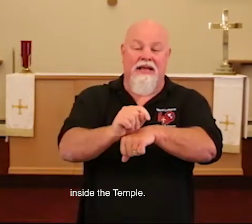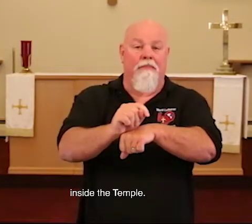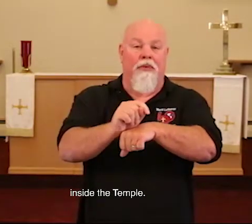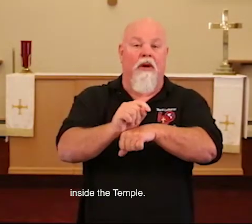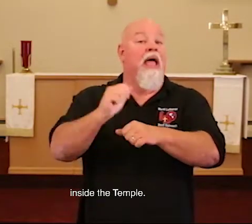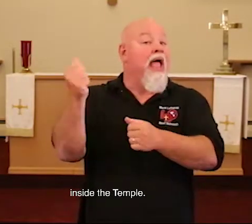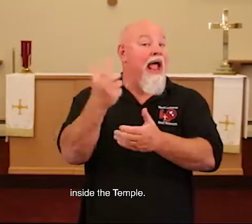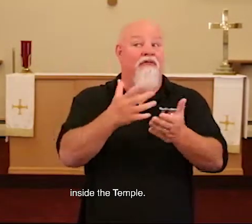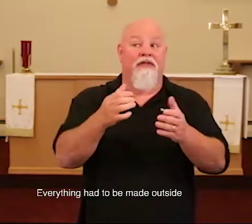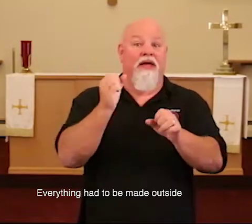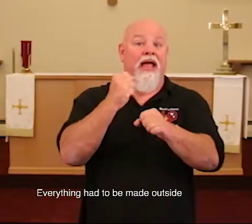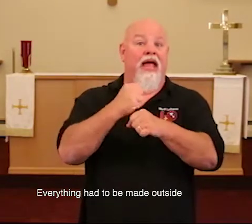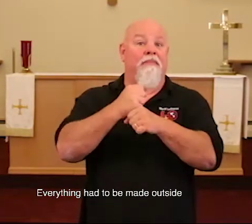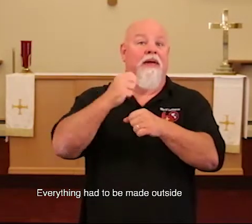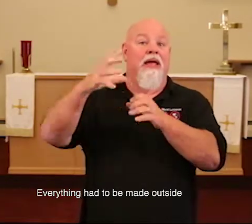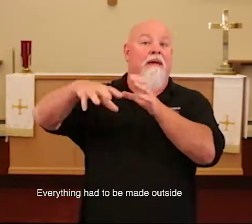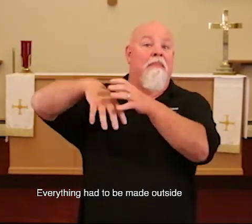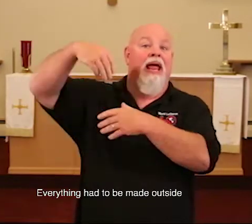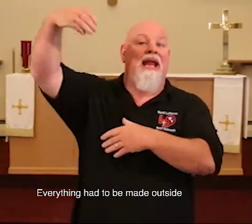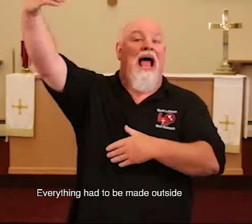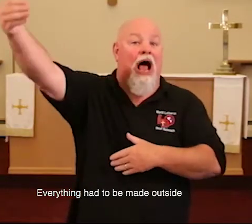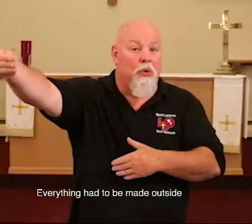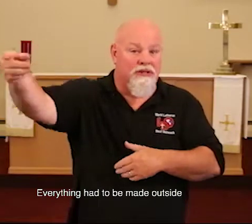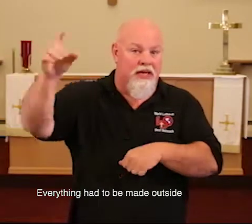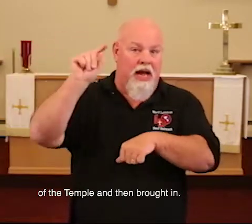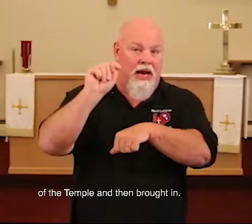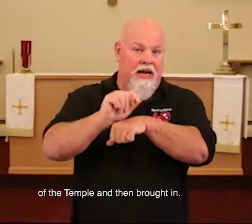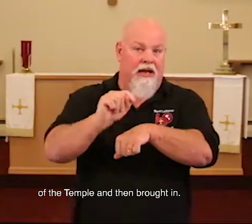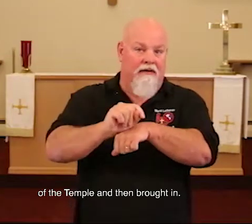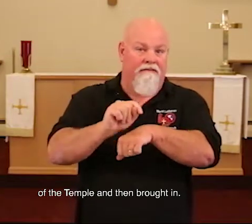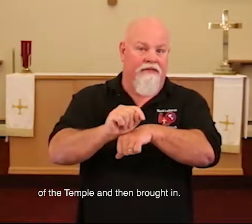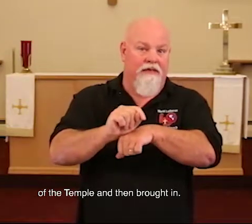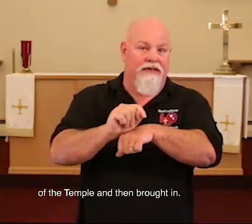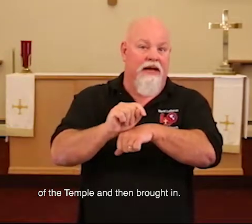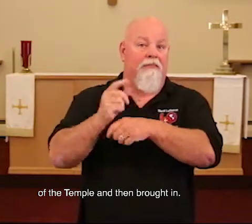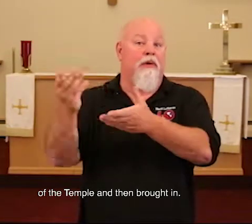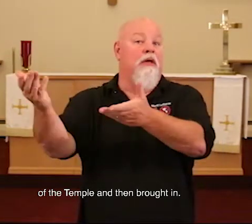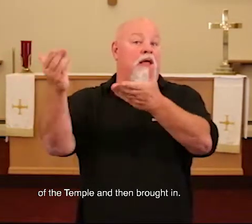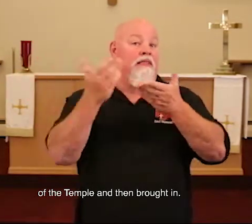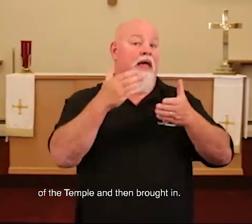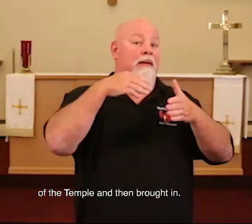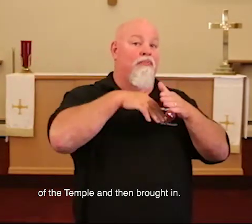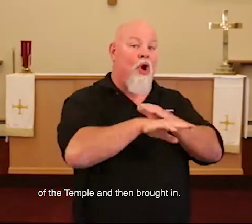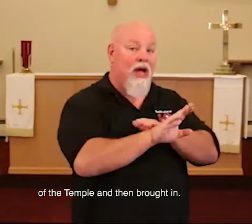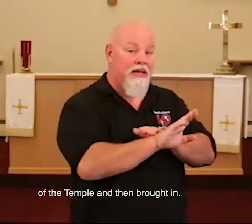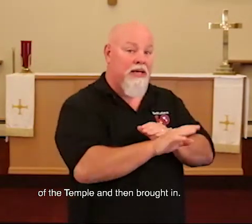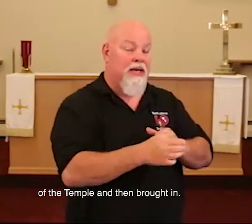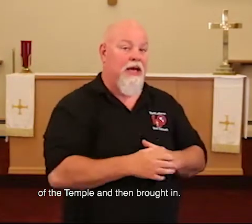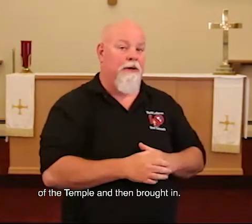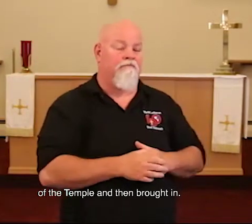temple. Everything had to be made outside of the temple then brought in.